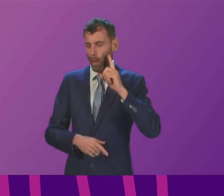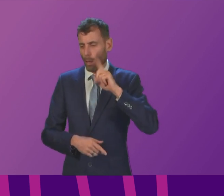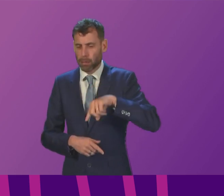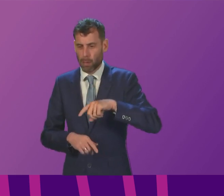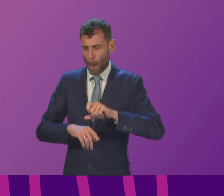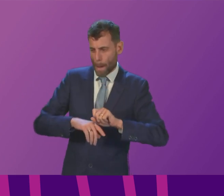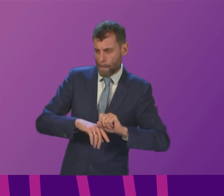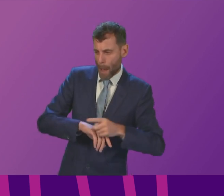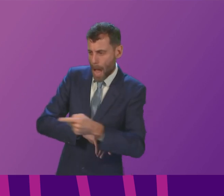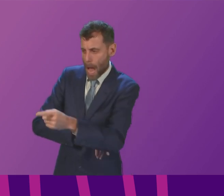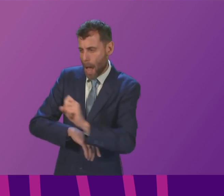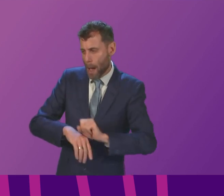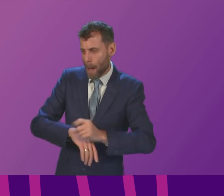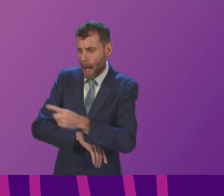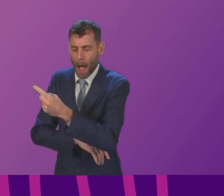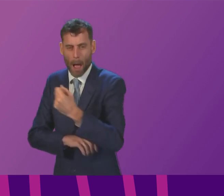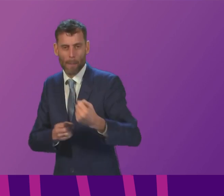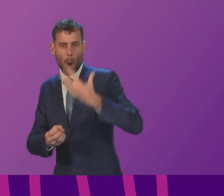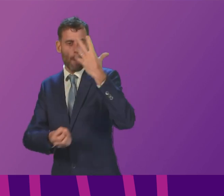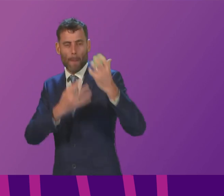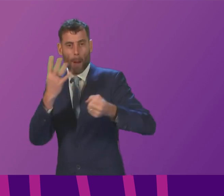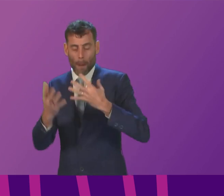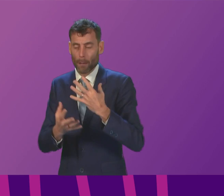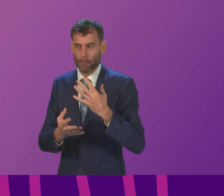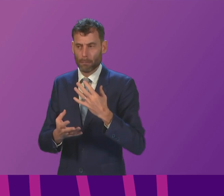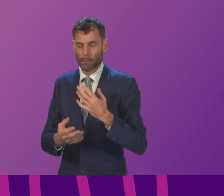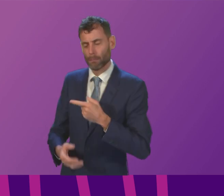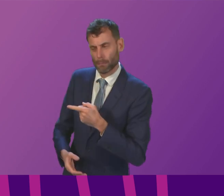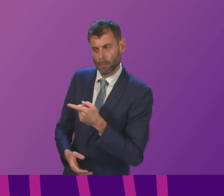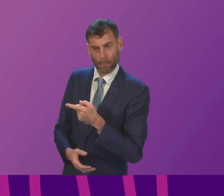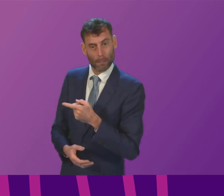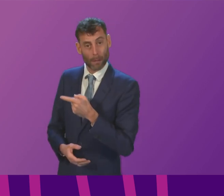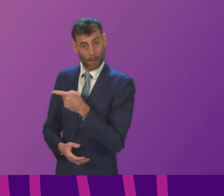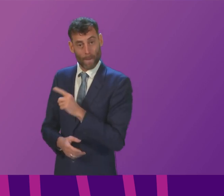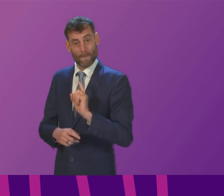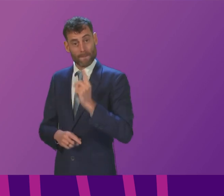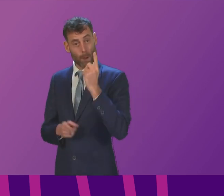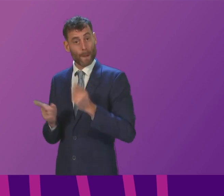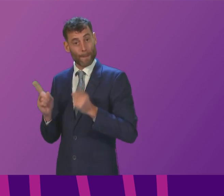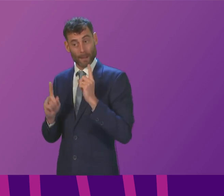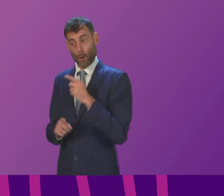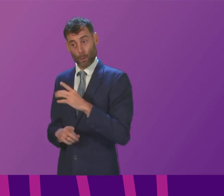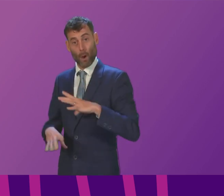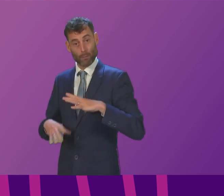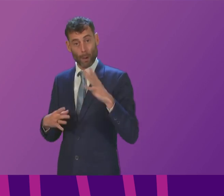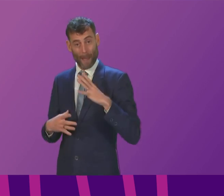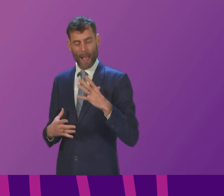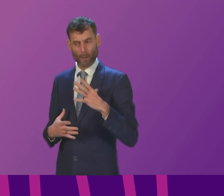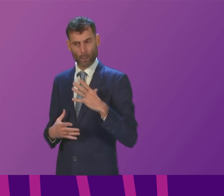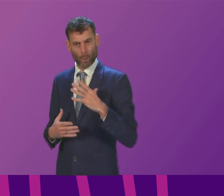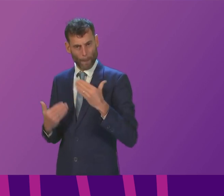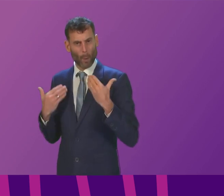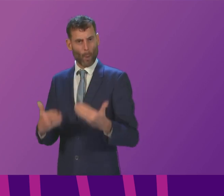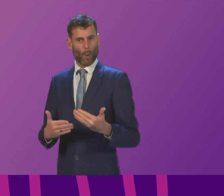terrorised by the misuse of fireworks may I ask how tough is the First Minister prepared to be to protect our